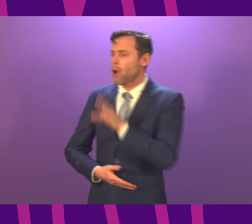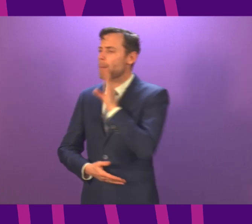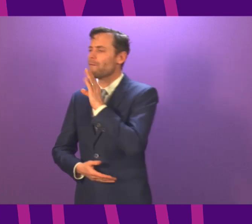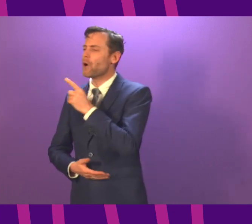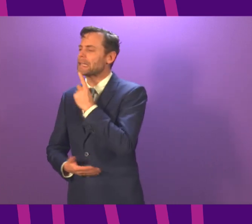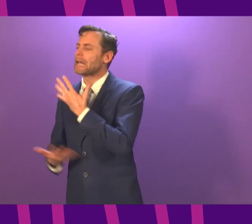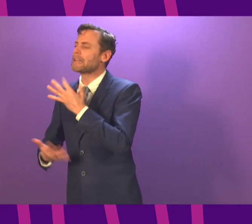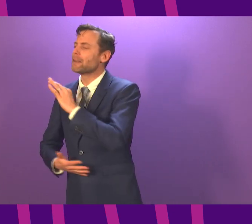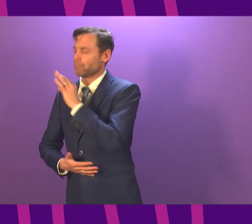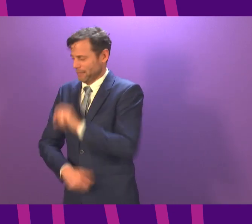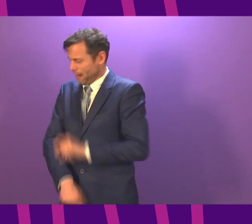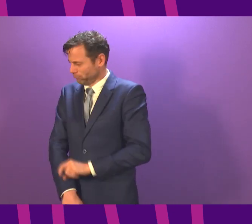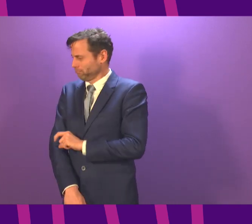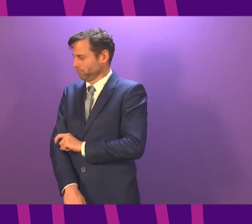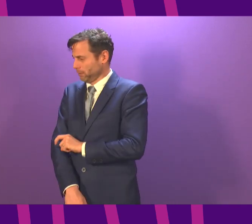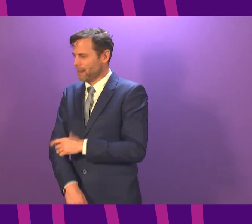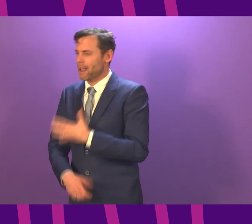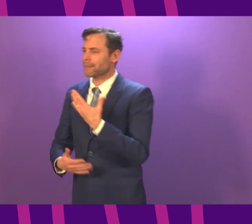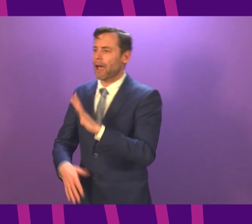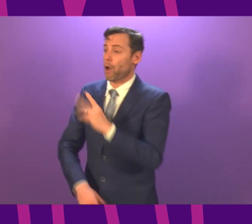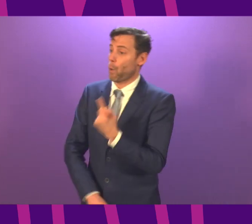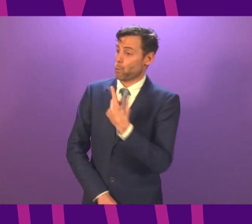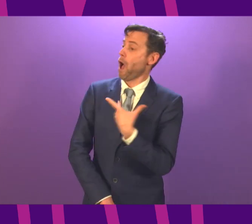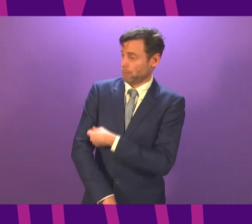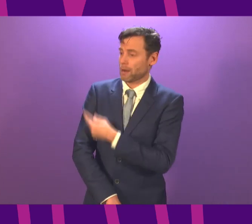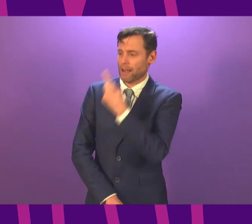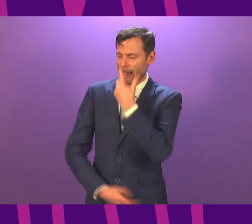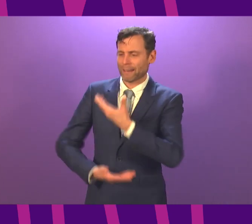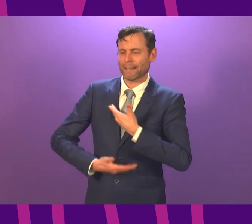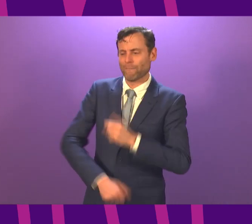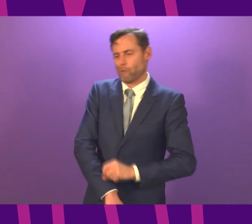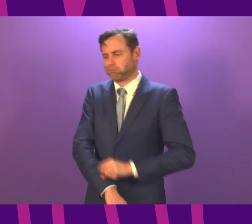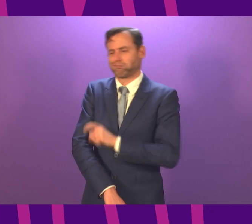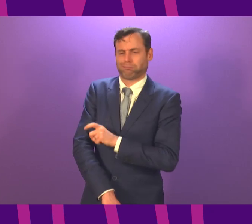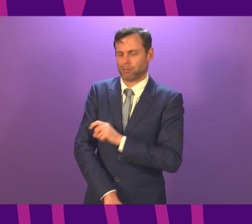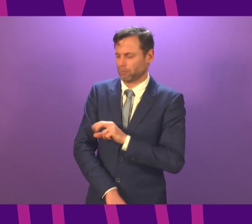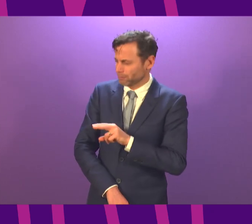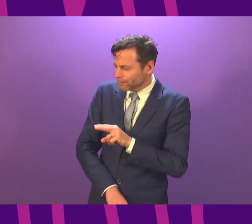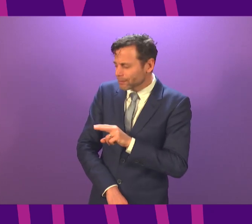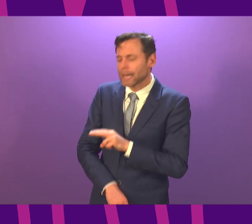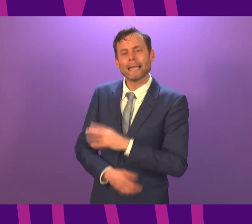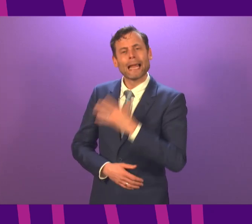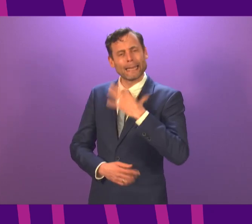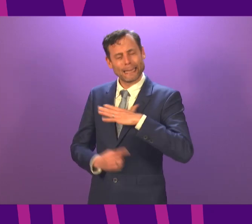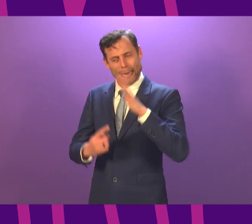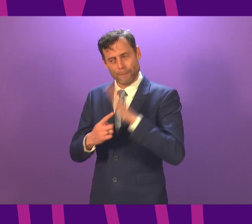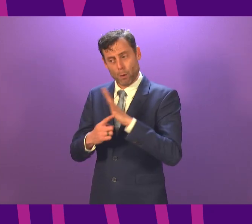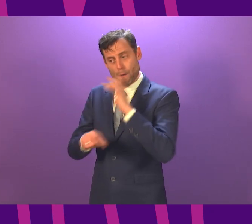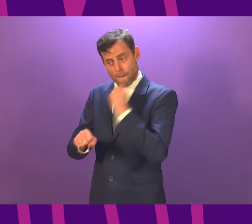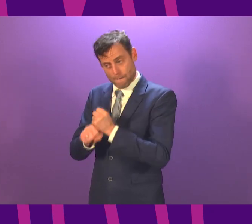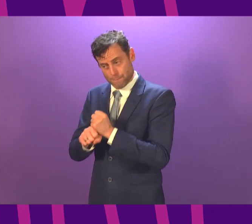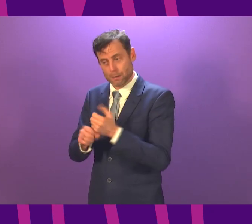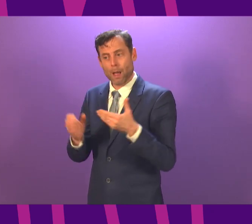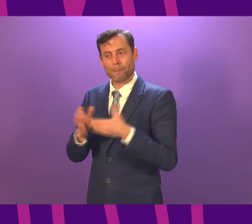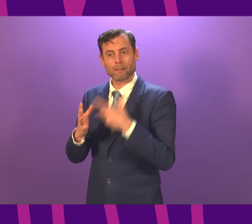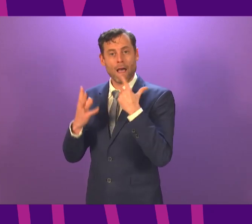clear and consistent from all government advisors. Can the first minister take responsibility for that? And